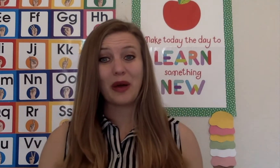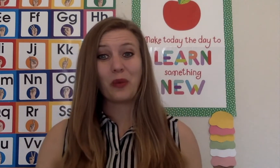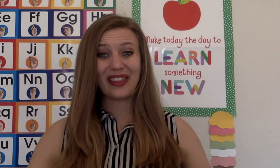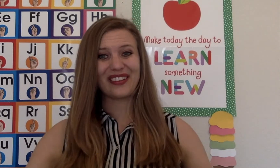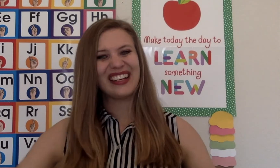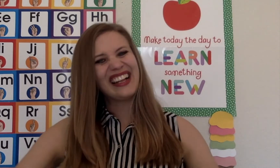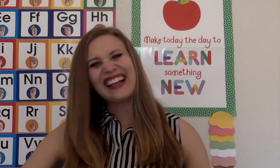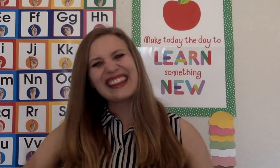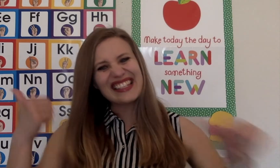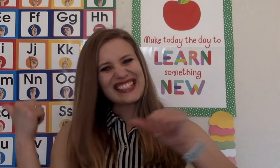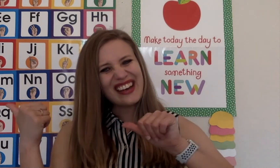weather. Let's go!